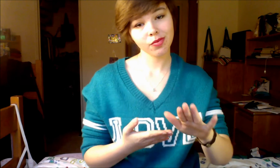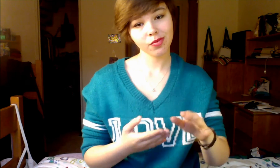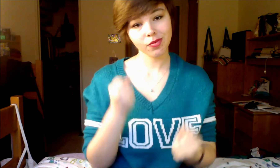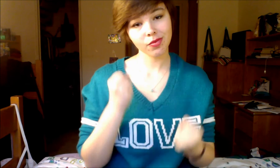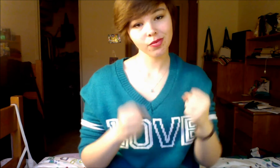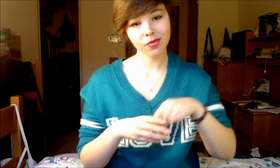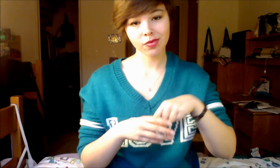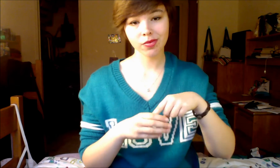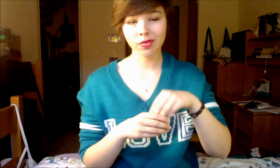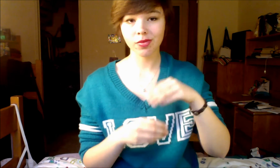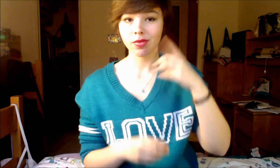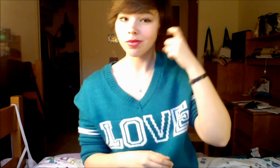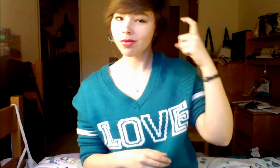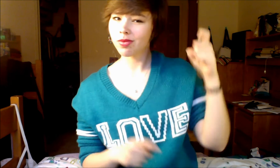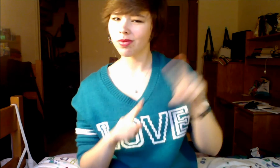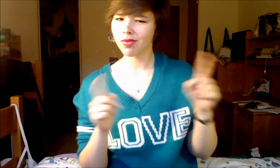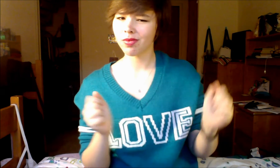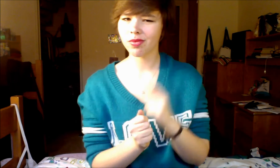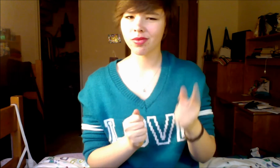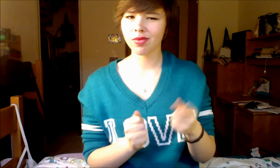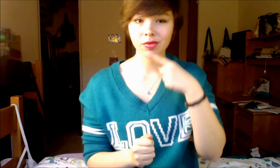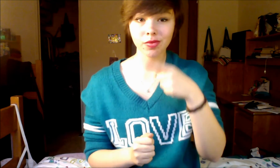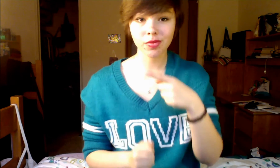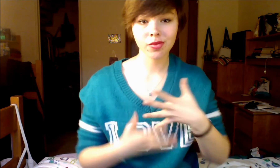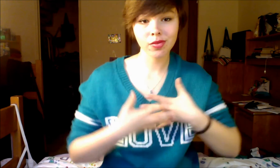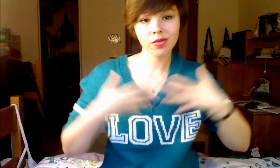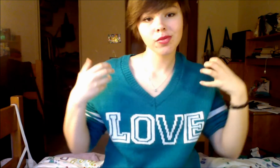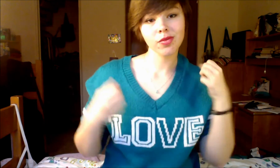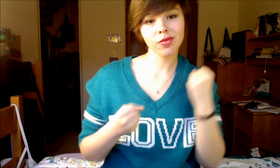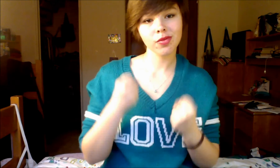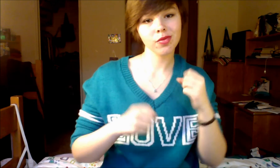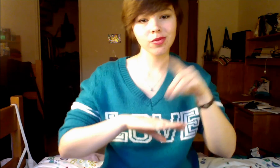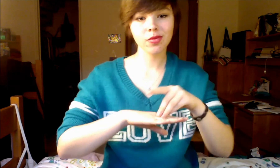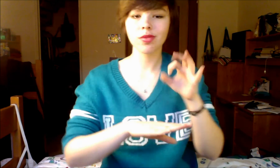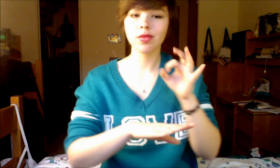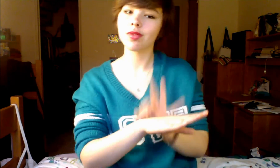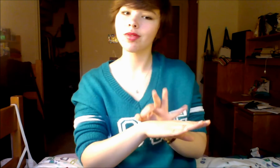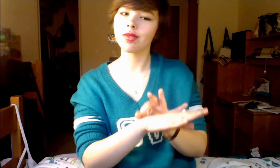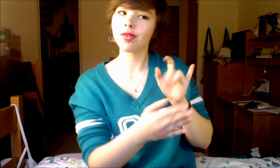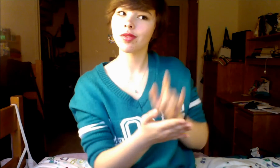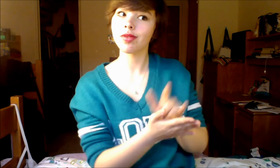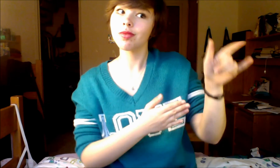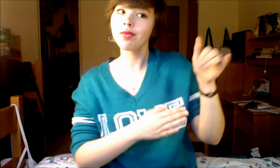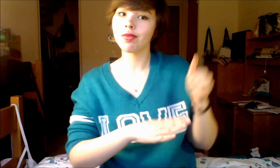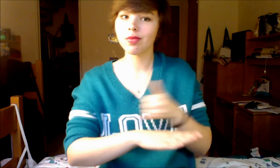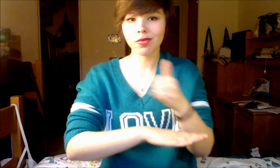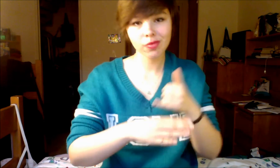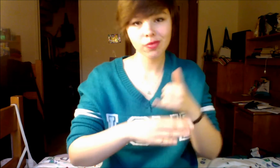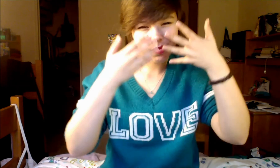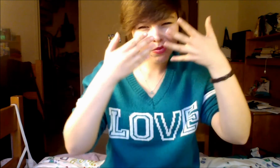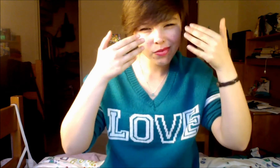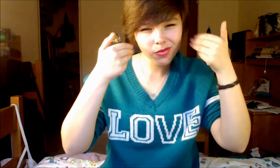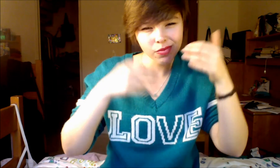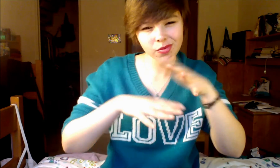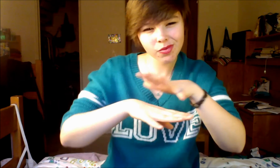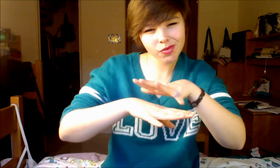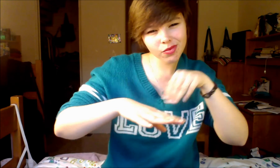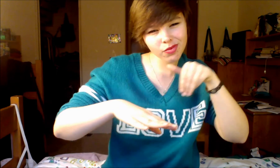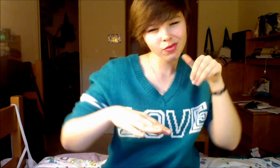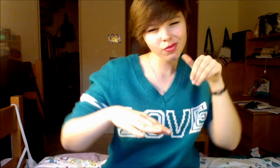Cadillacs in our dreams But everybody's like crystal made back Diamonds on your timepiece, jet planes, islands Tigers on a gold